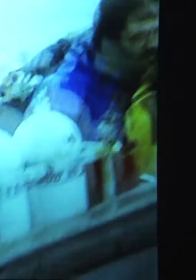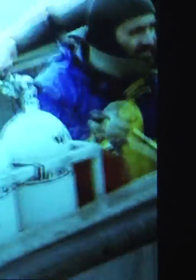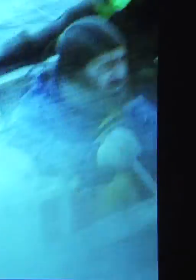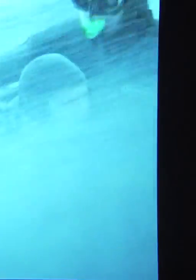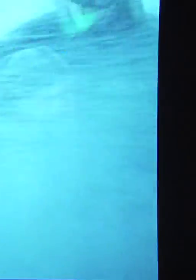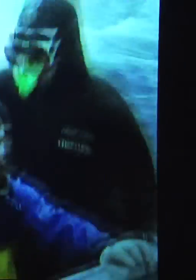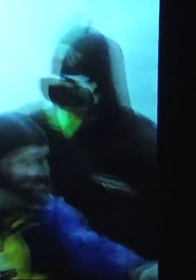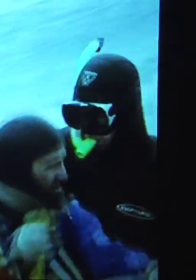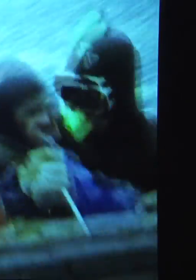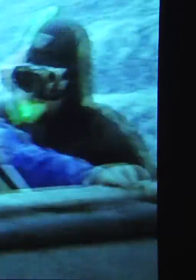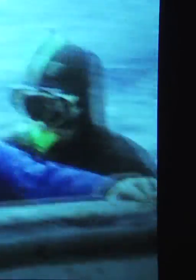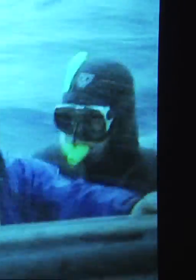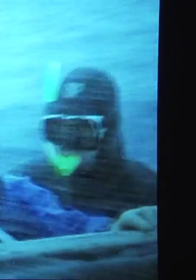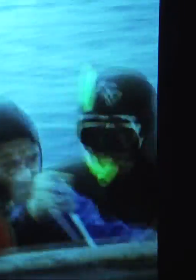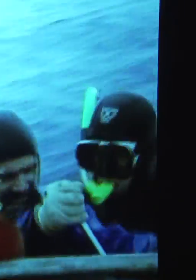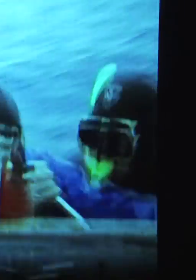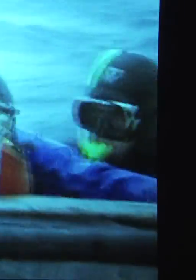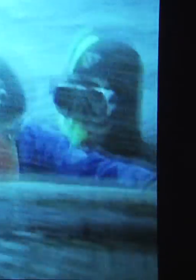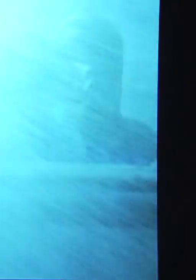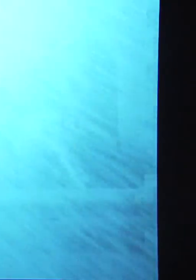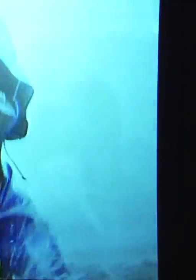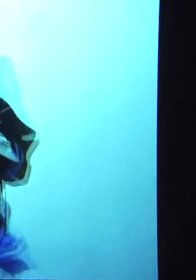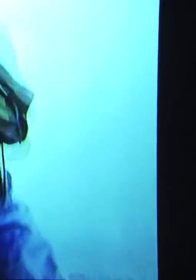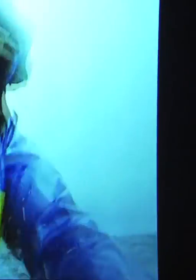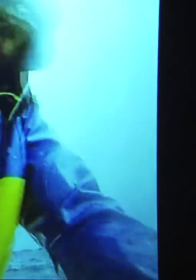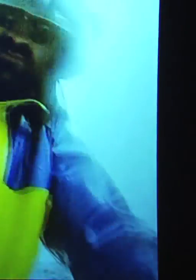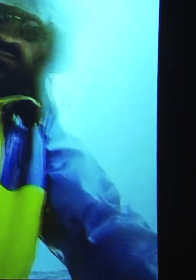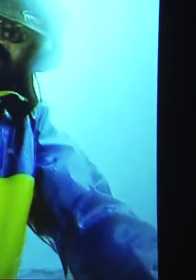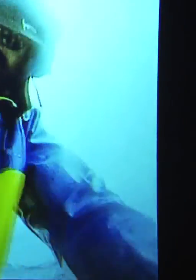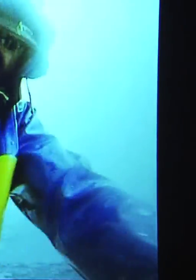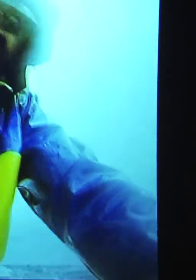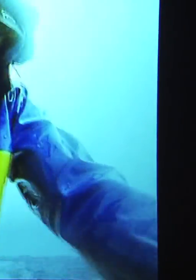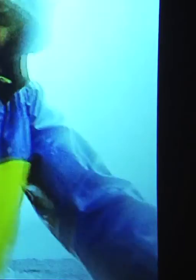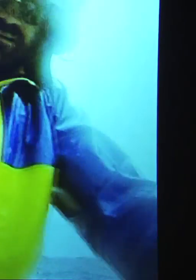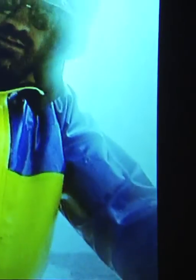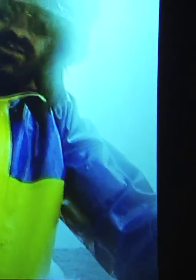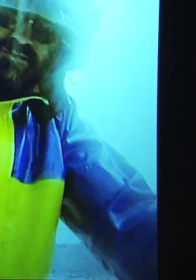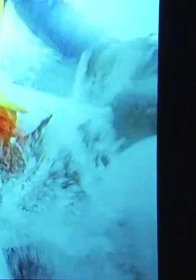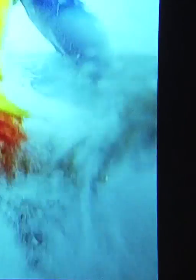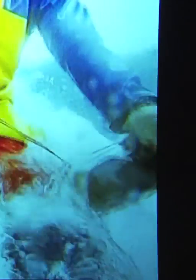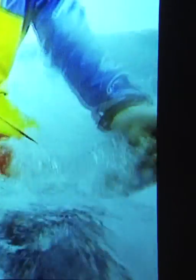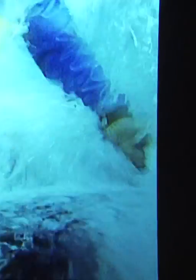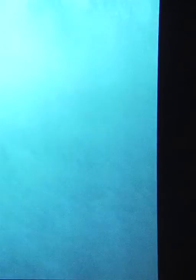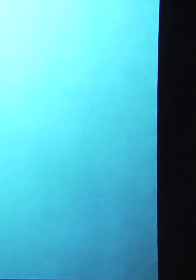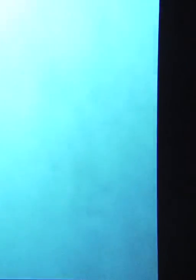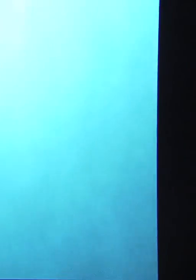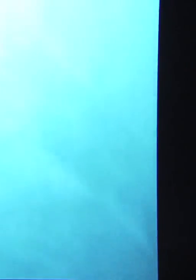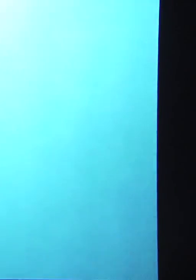sought-after treasures. The roof and tuna. The cause to Australia's treacherous southern ocean.